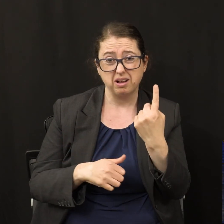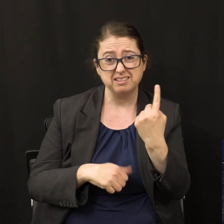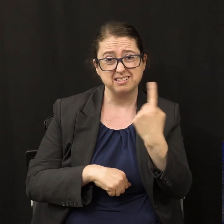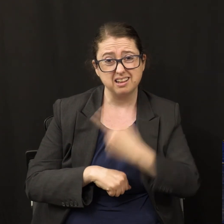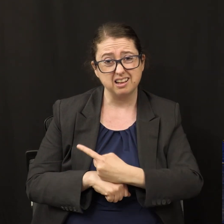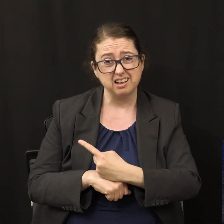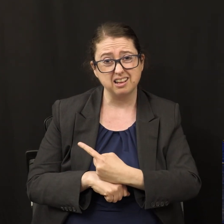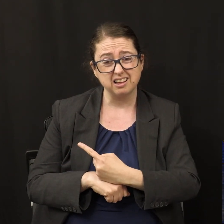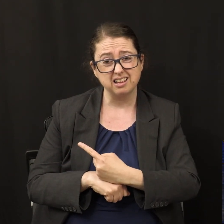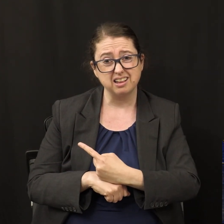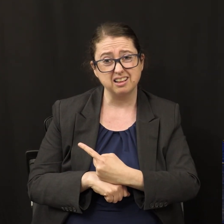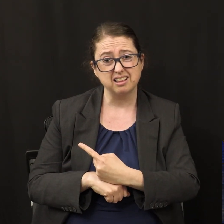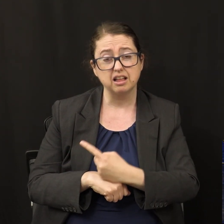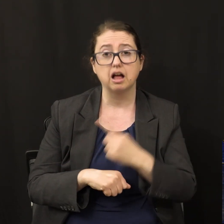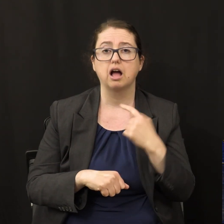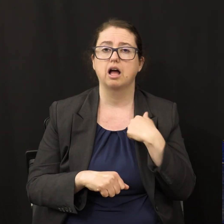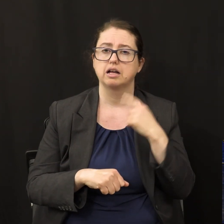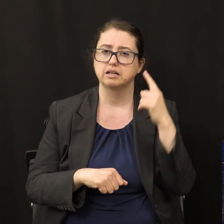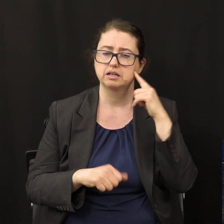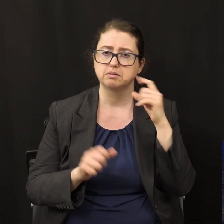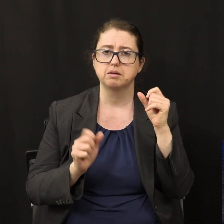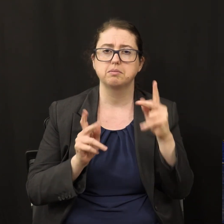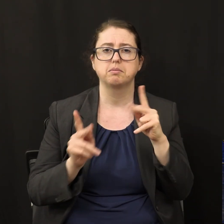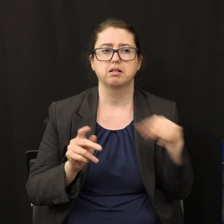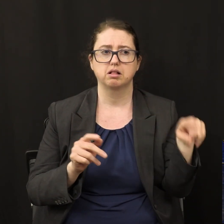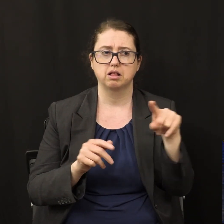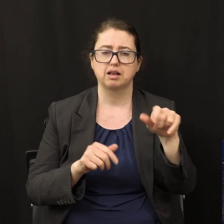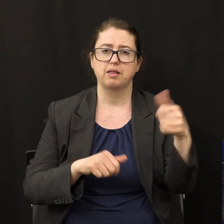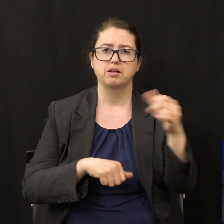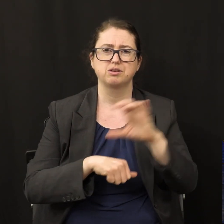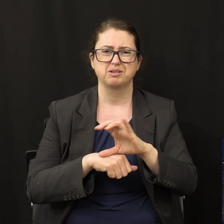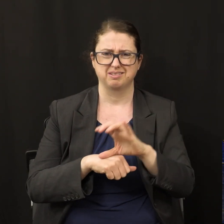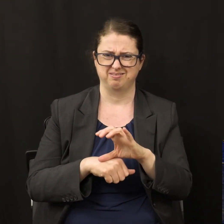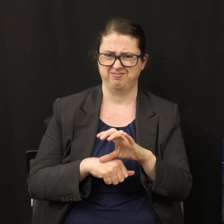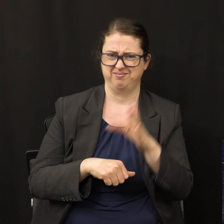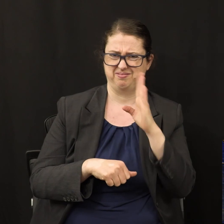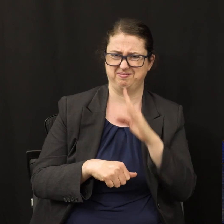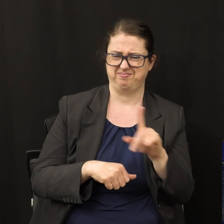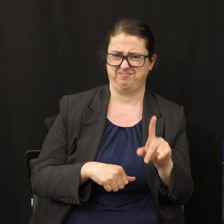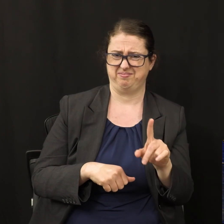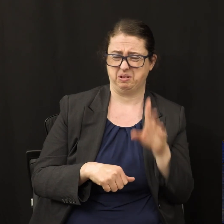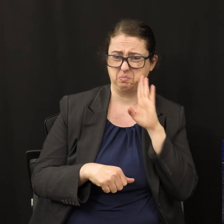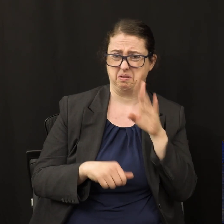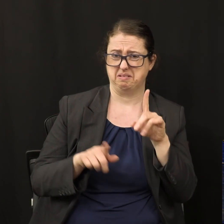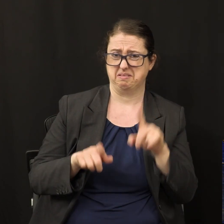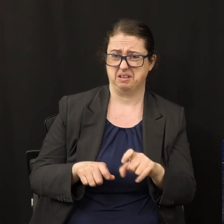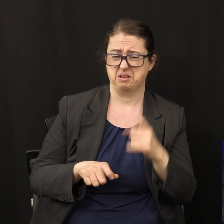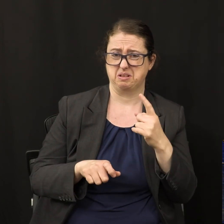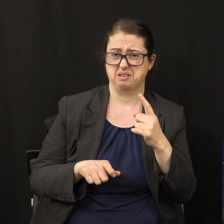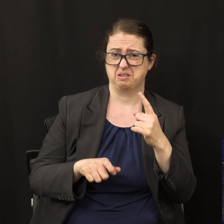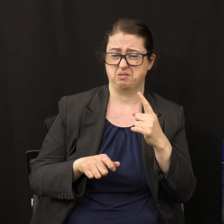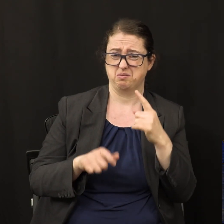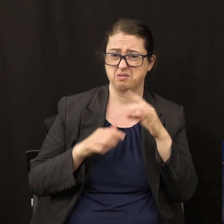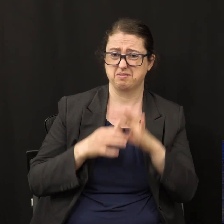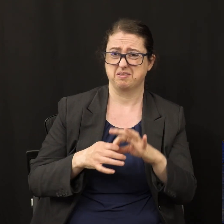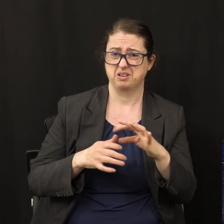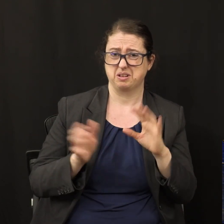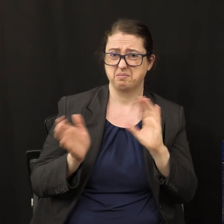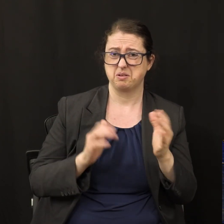hear lots of people who belong to other churches say that God is to test man over days and my answer is always